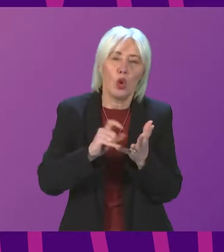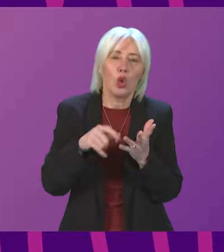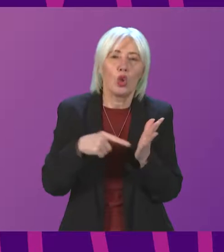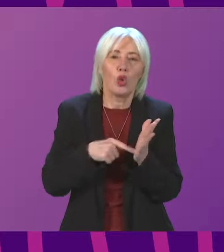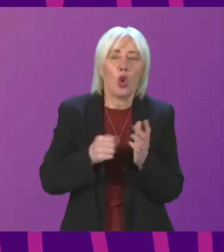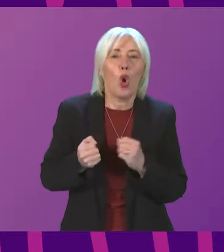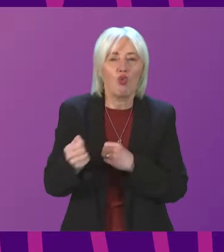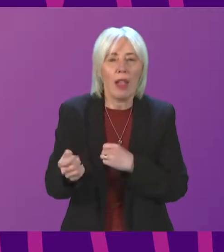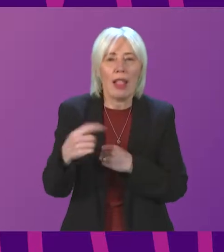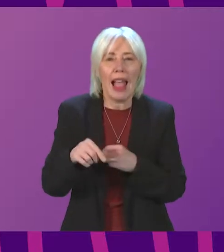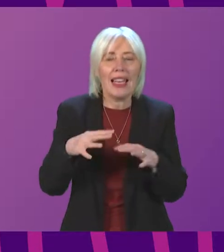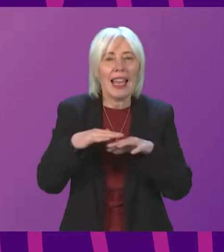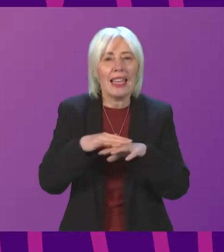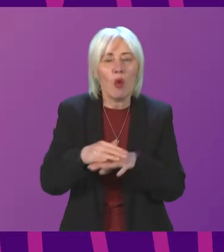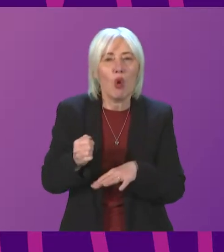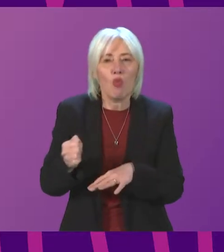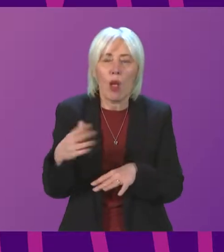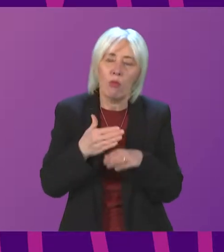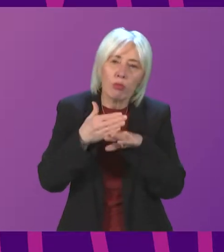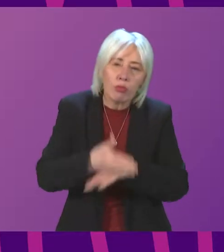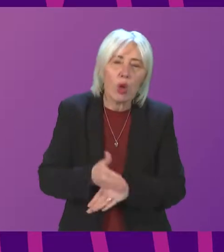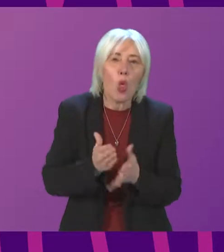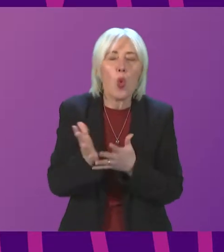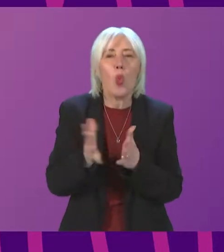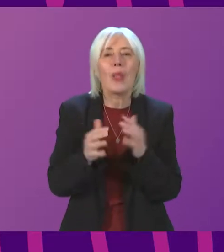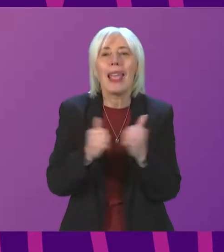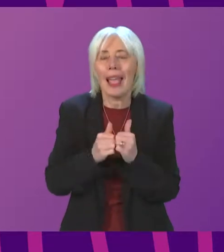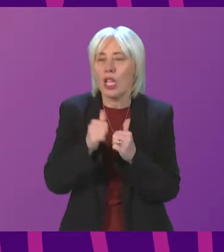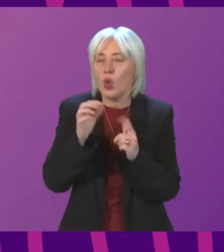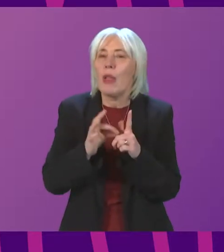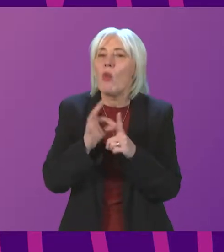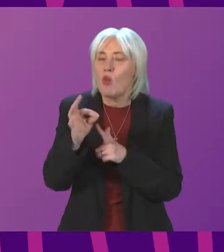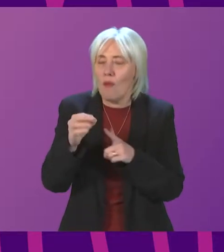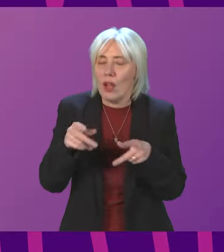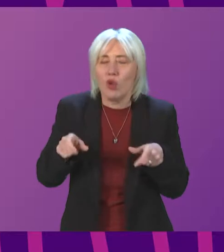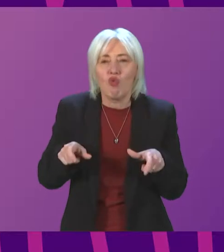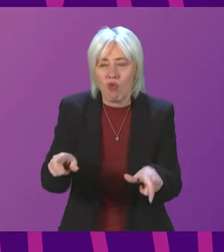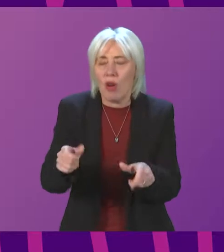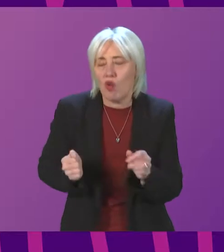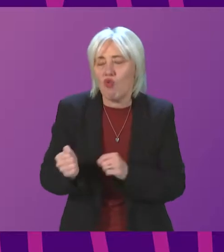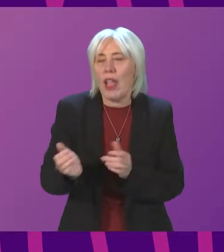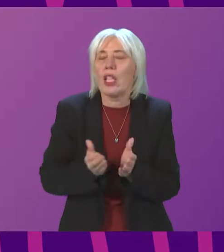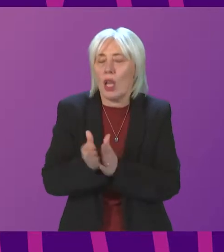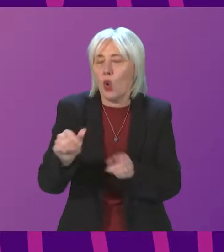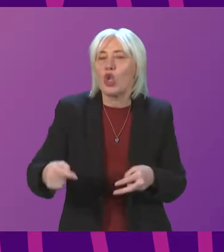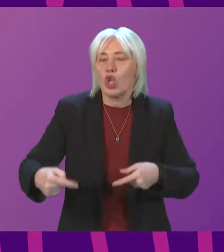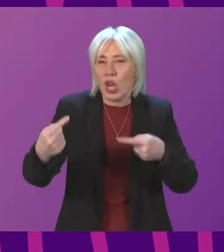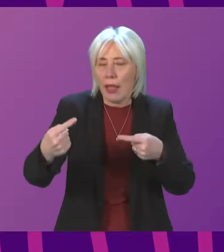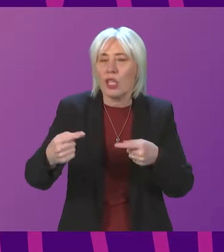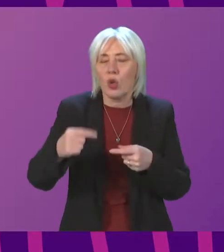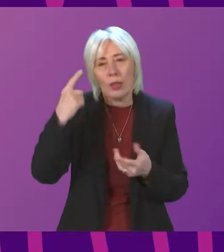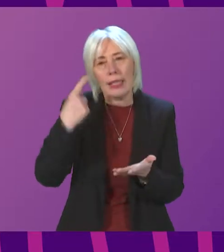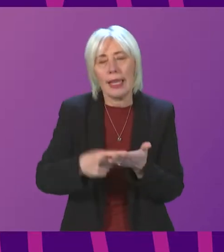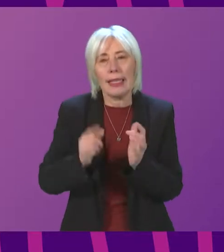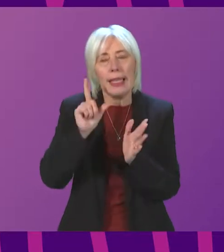Rail for all the work that they undertook over the weekend improving some of the rail lines. recognise very much some of the challenges here. ScotRail decided late on